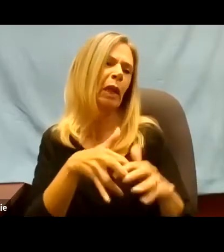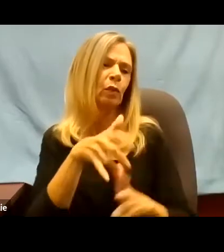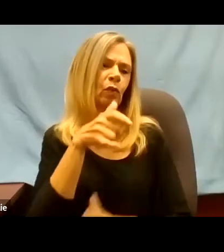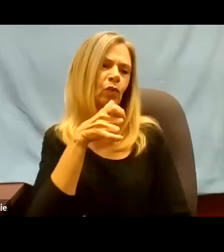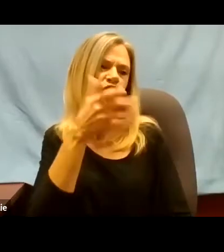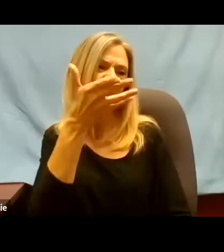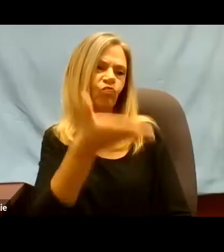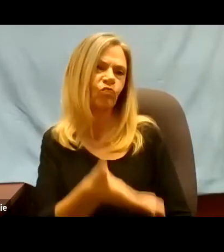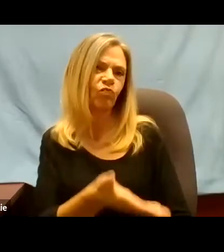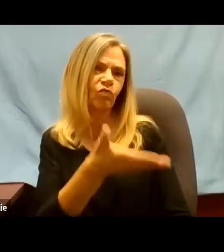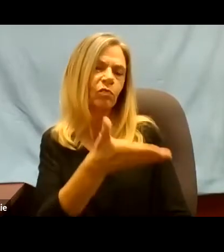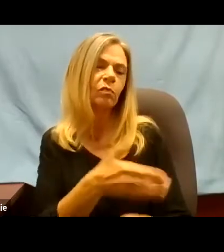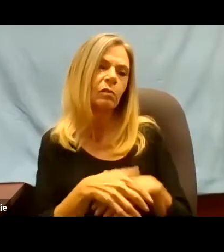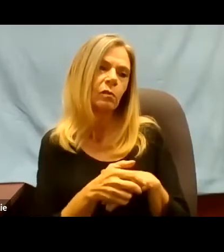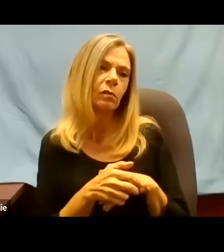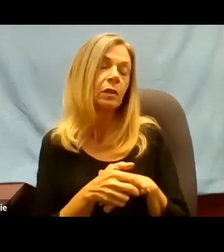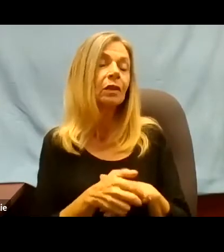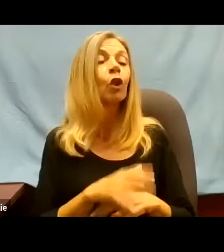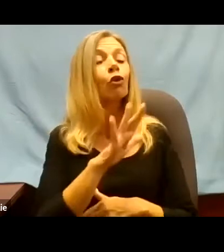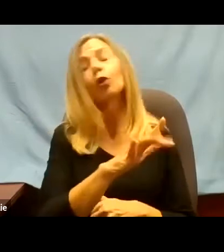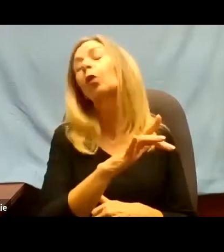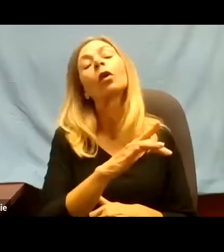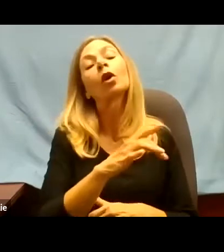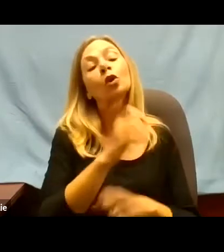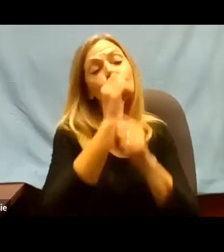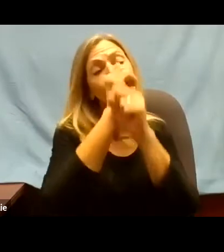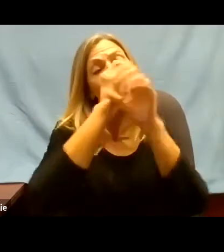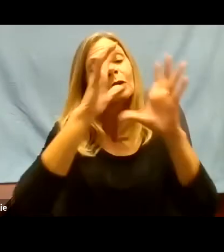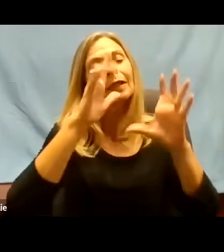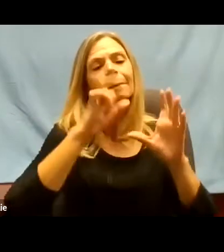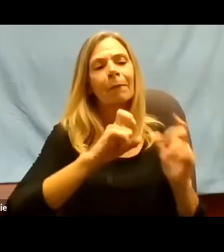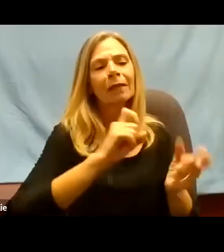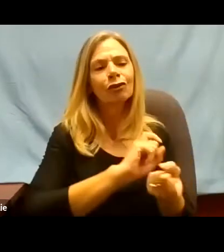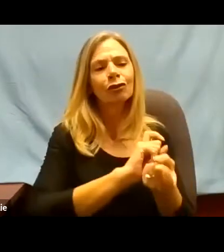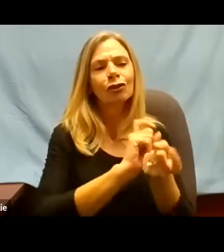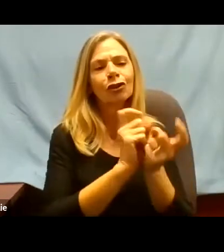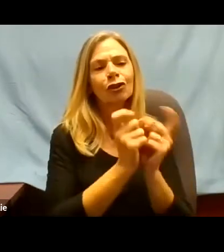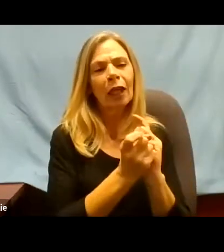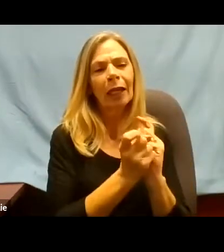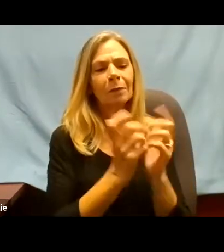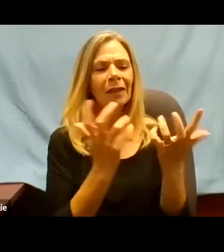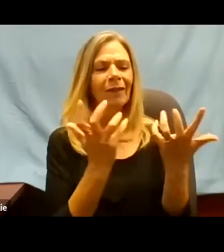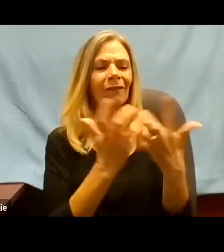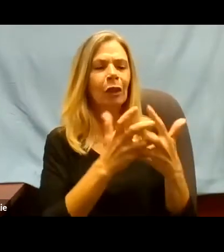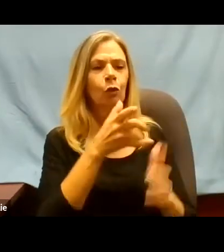You must change your dreams to fit your circumstances.